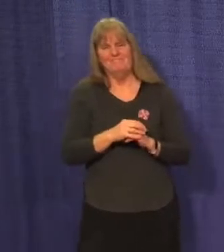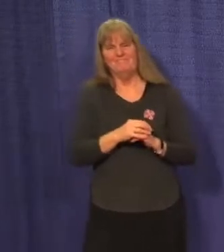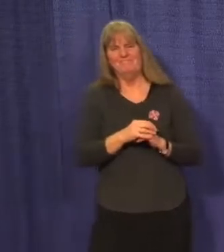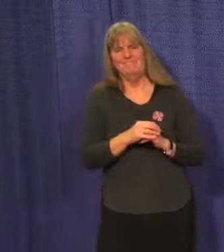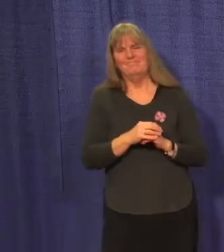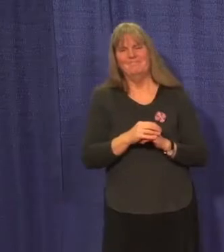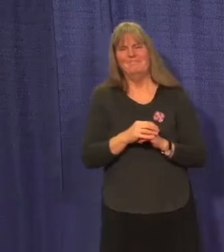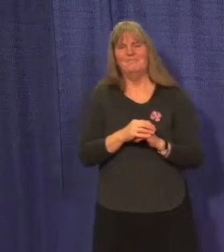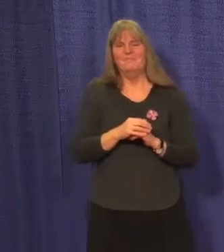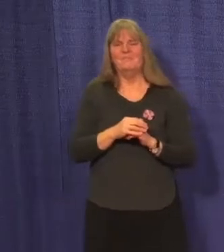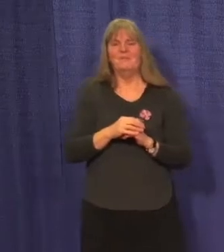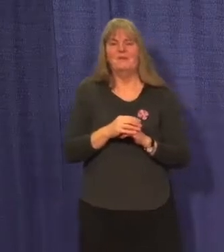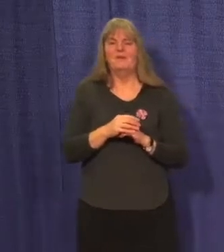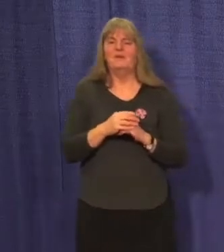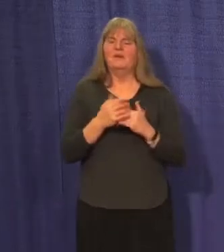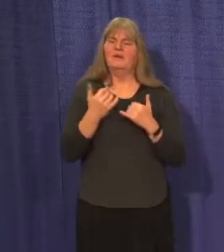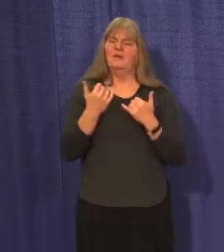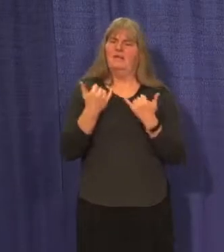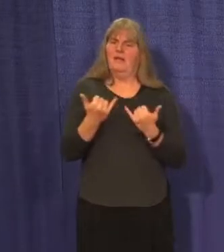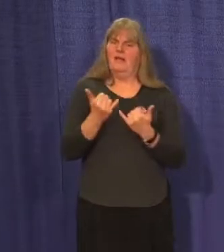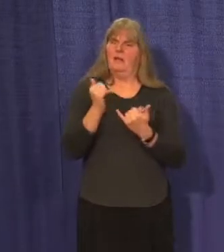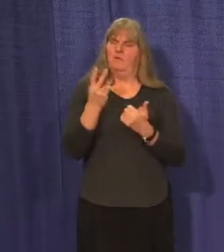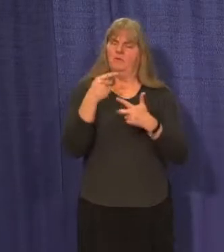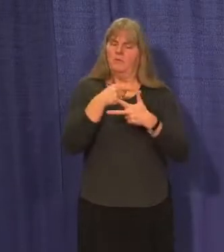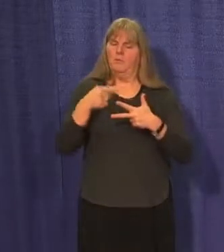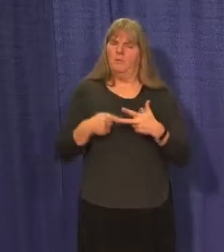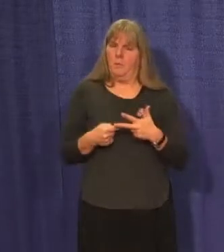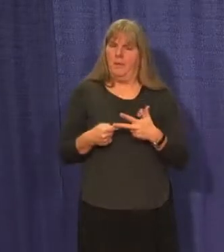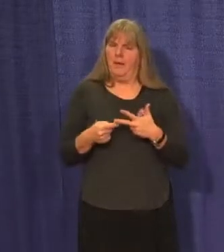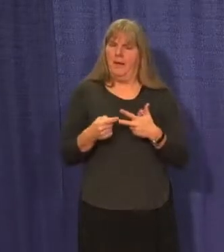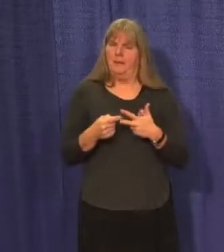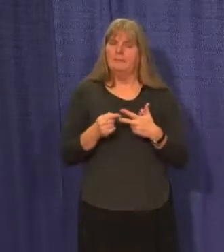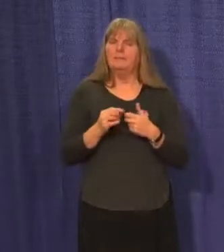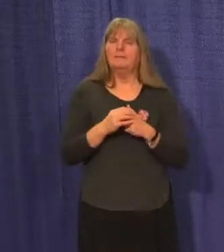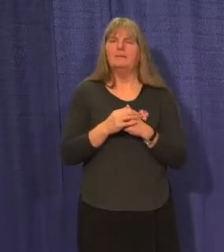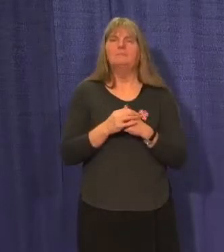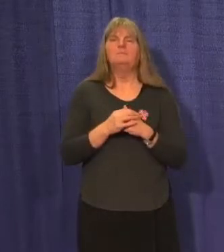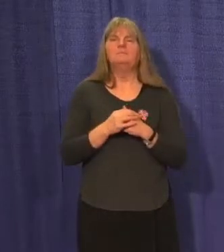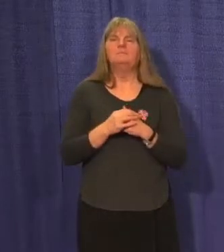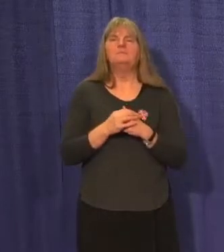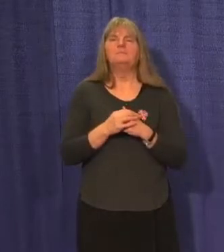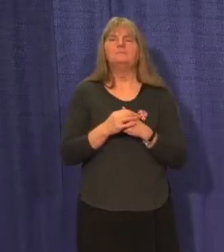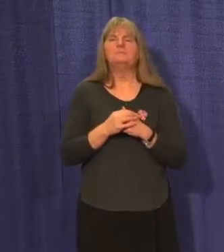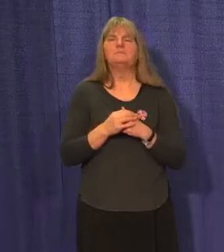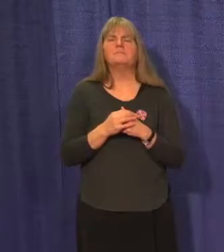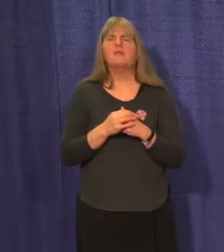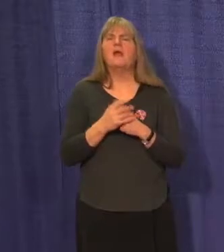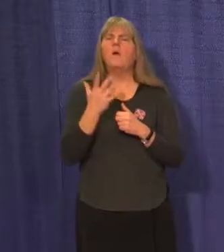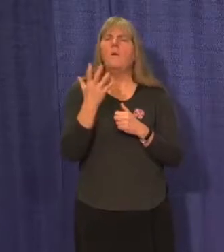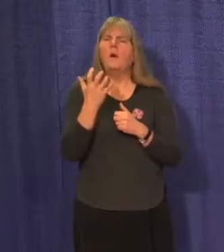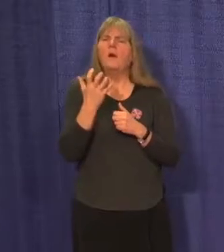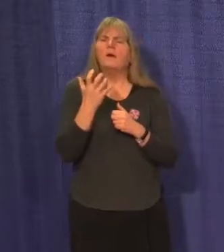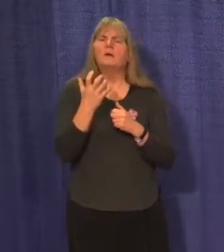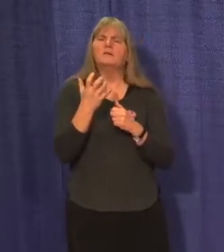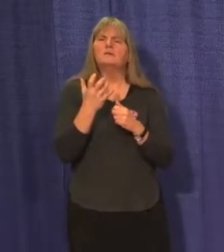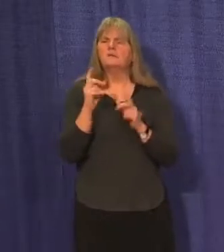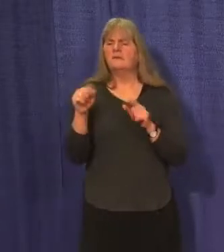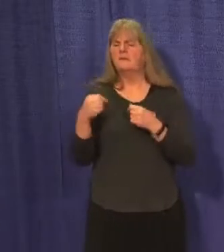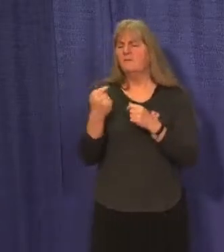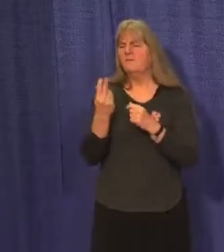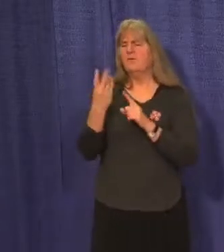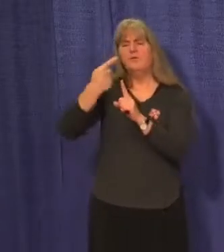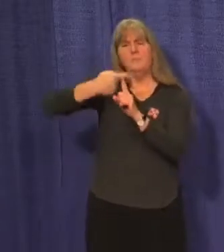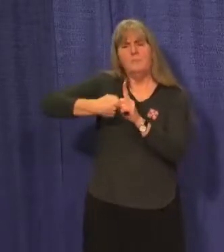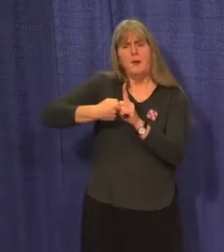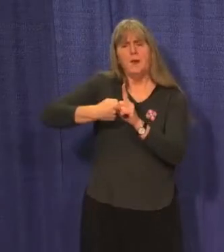For today, there are a few points I want to make sure that I address. I want to take some time to revisit our last few months